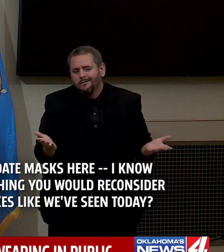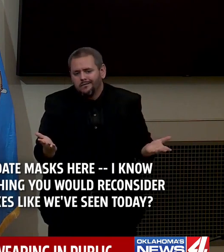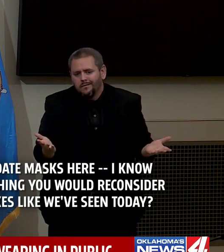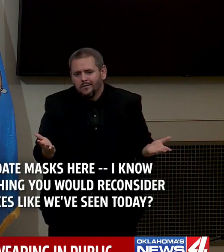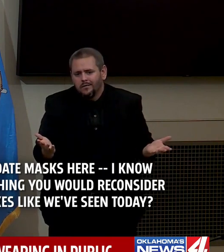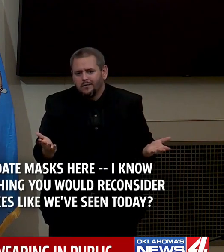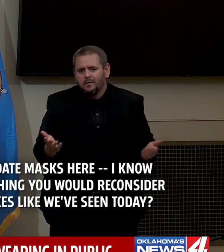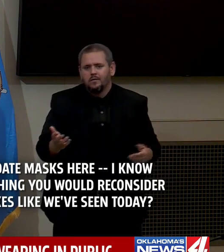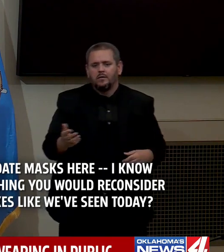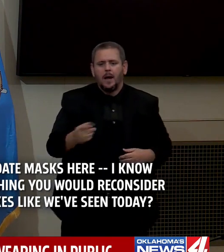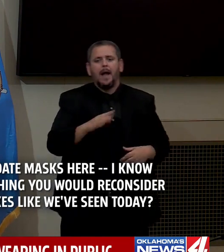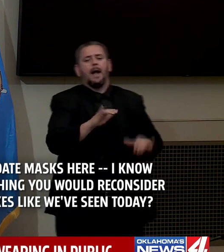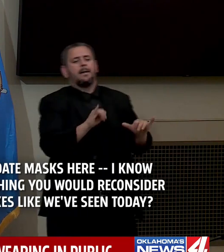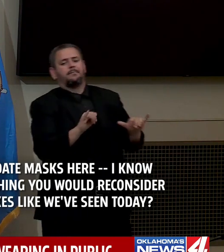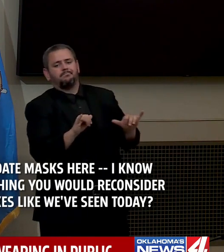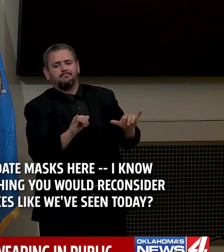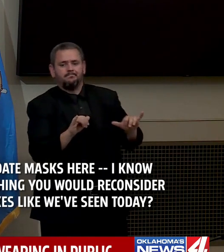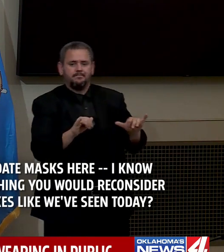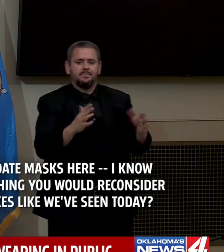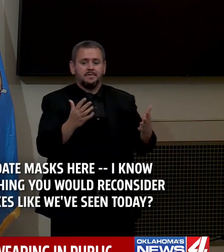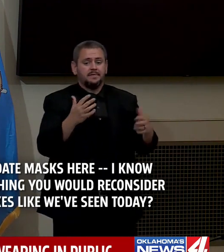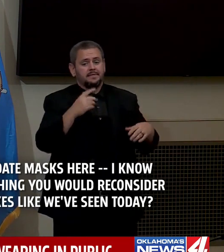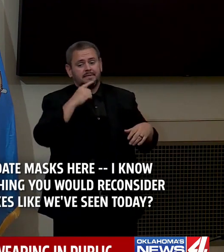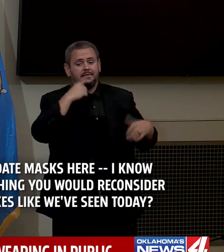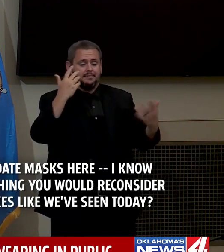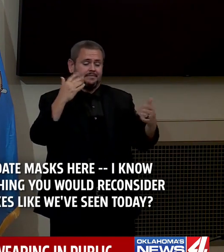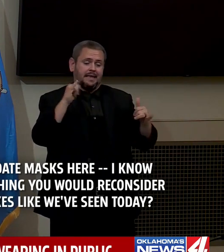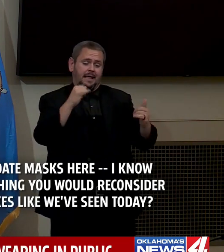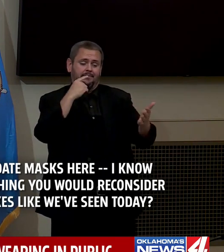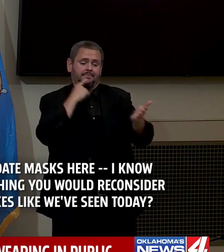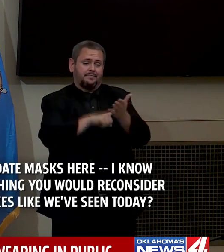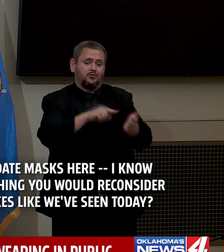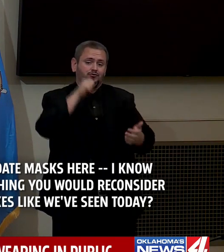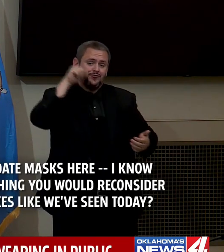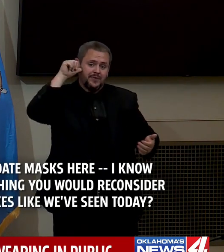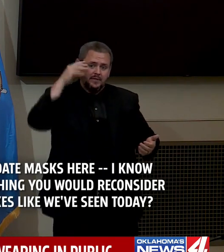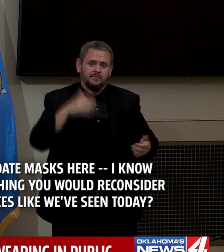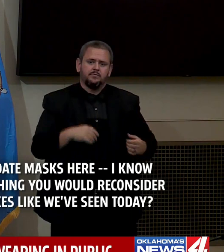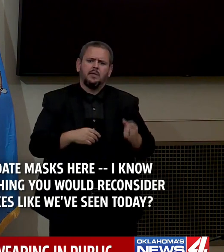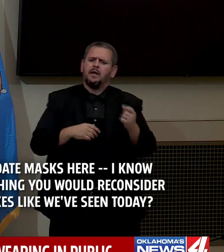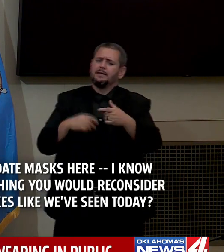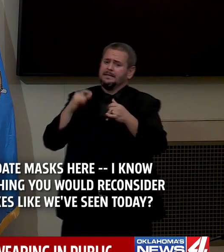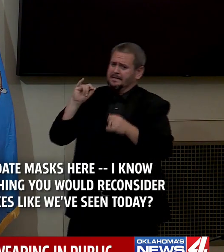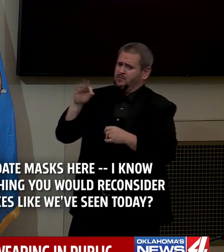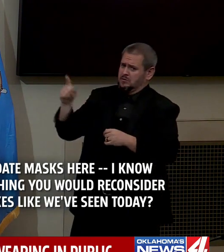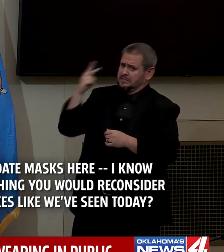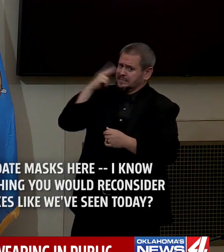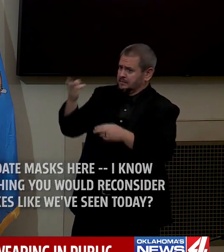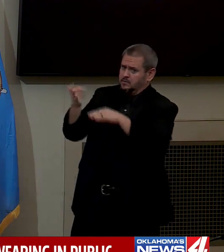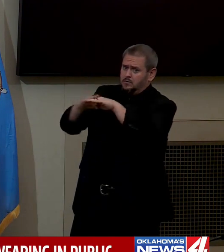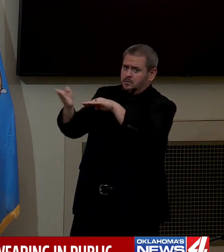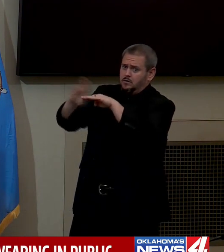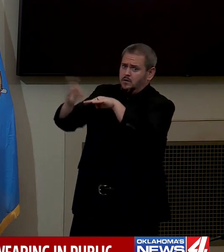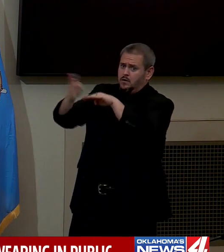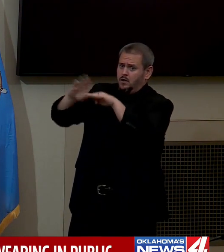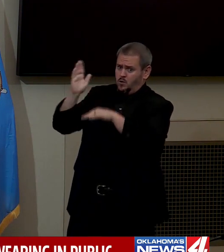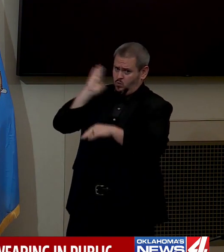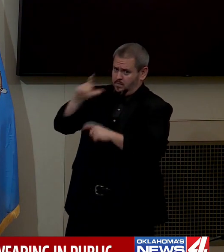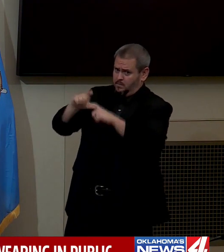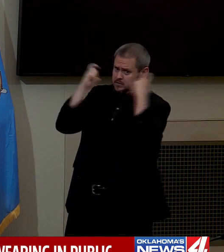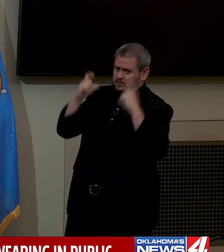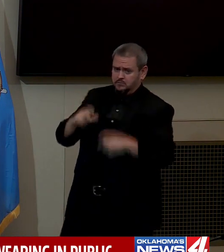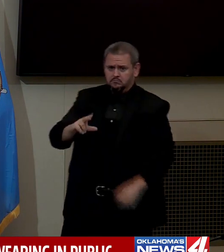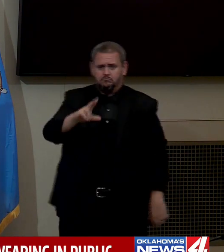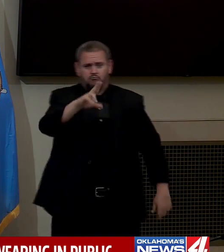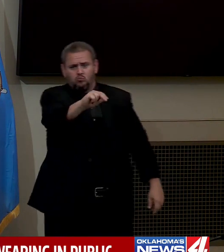masks here in Oklahoma City yesterday. Is that something you would reconsider if we continue to see the single-day spike that we've seen today? No, I will